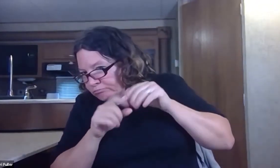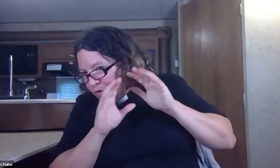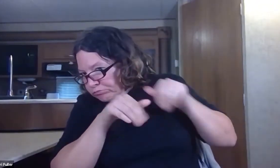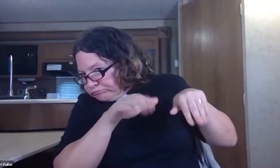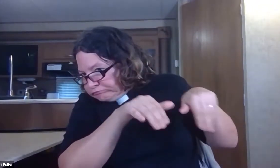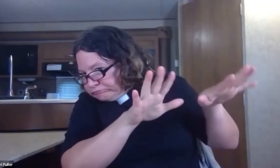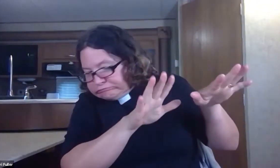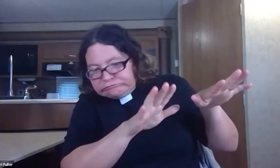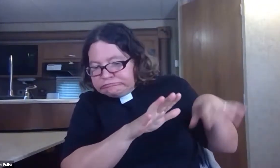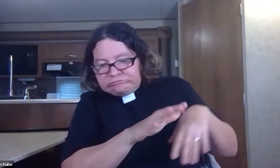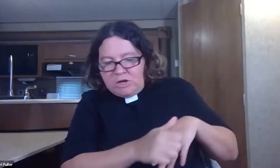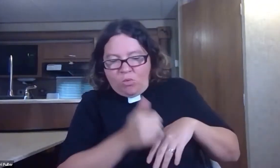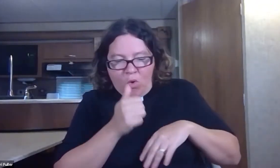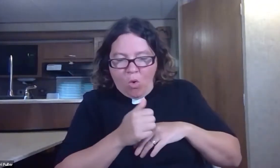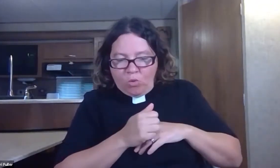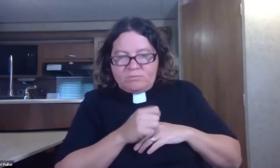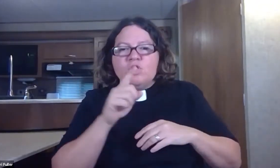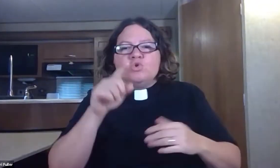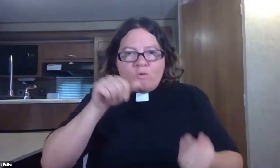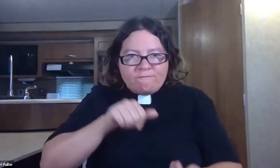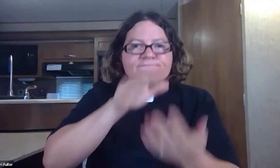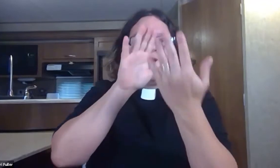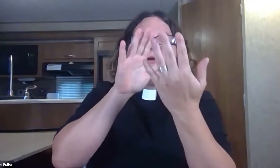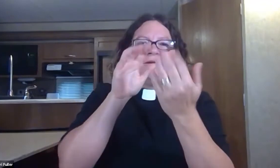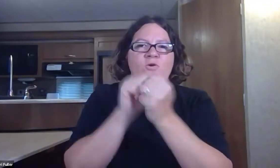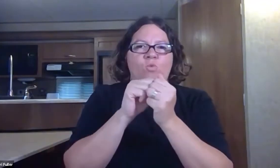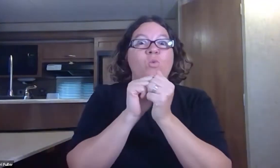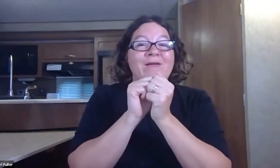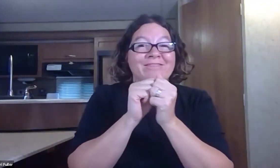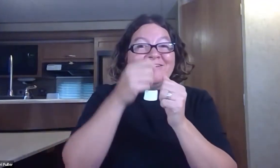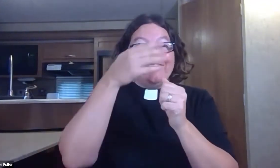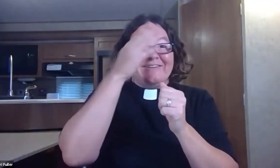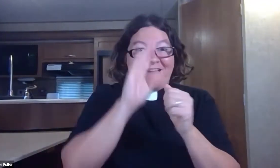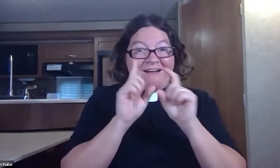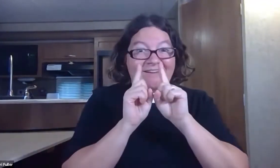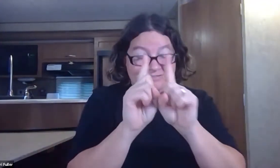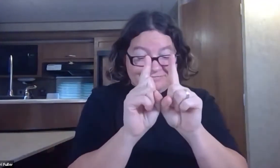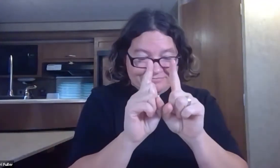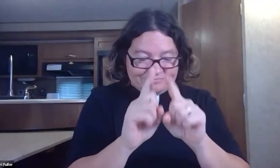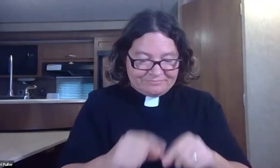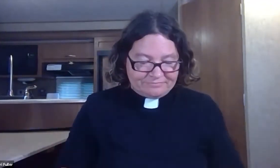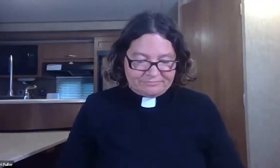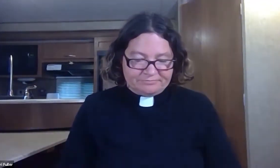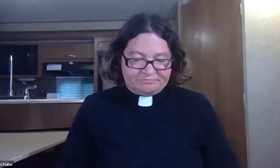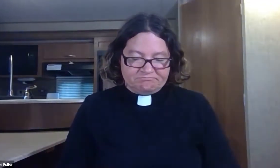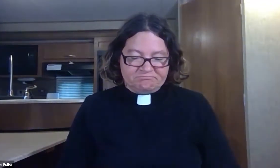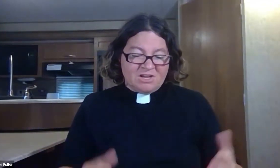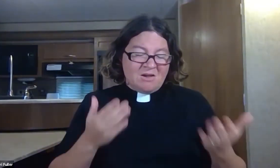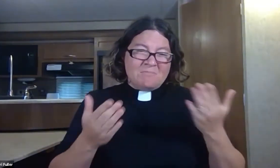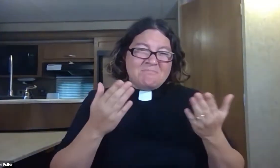rather than hiding from whatever it is that we fear and hoping it's going to go away we can face it with God right